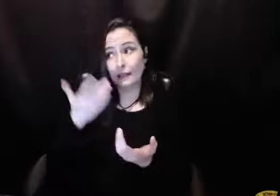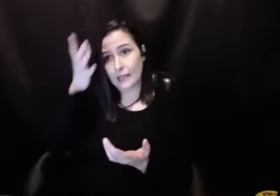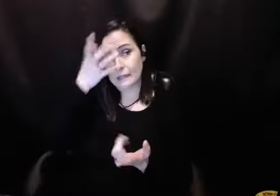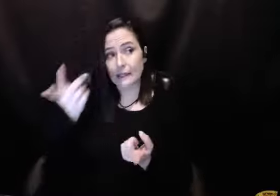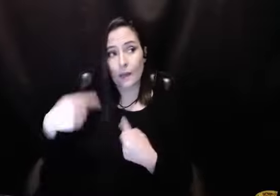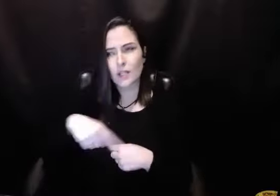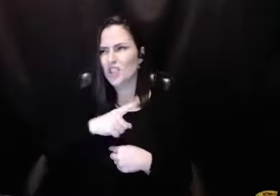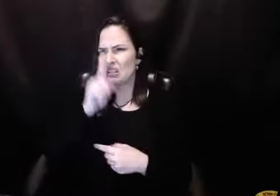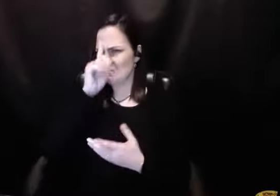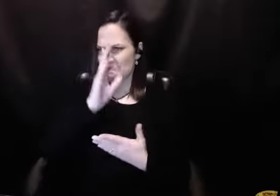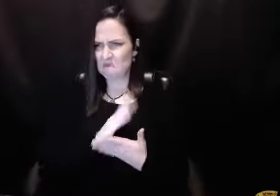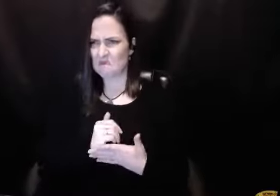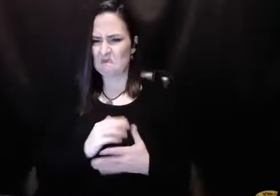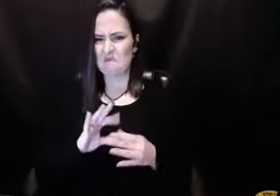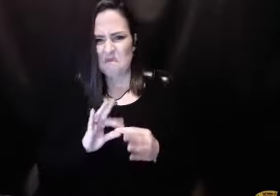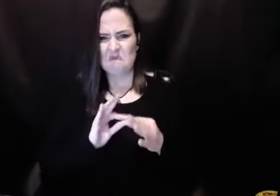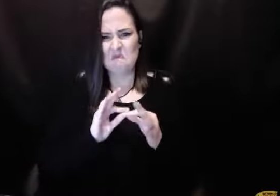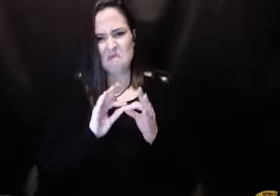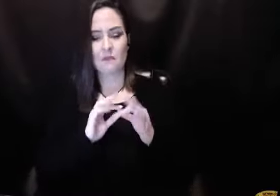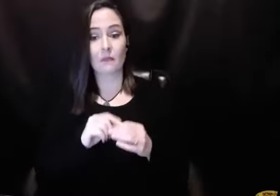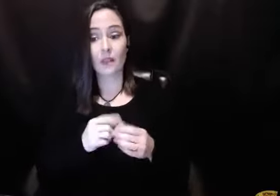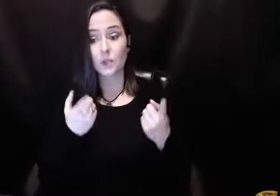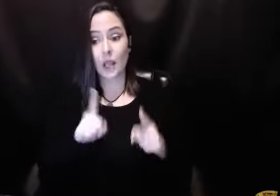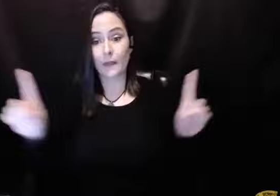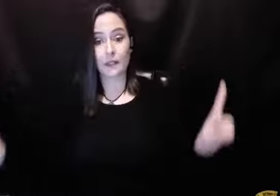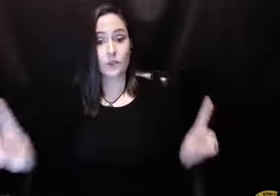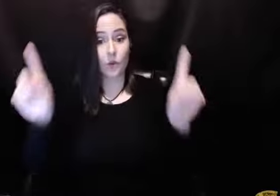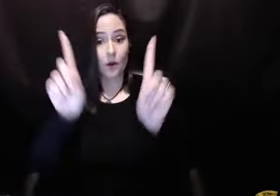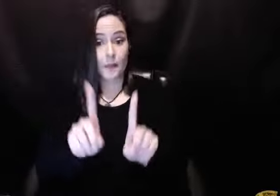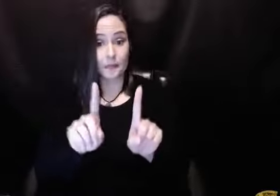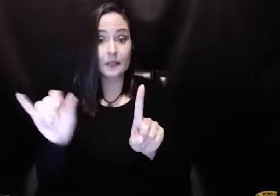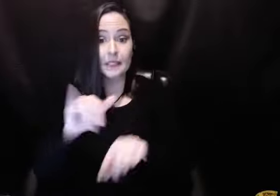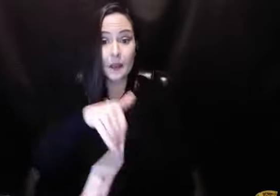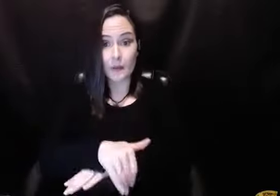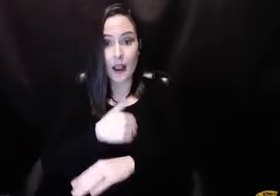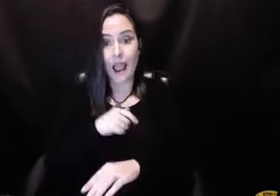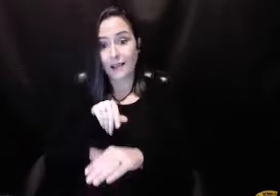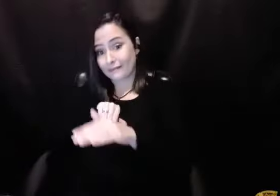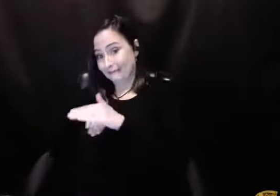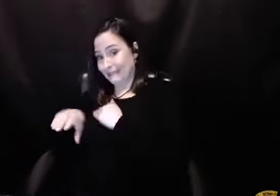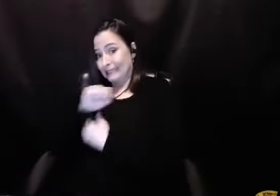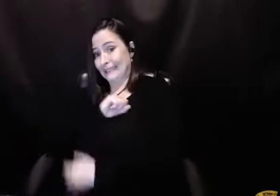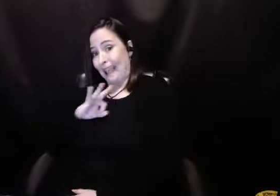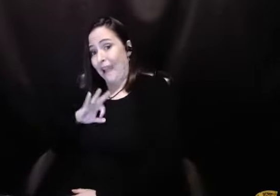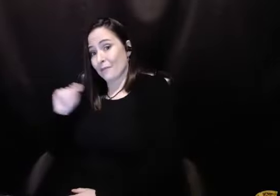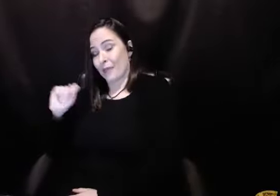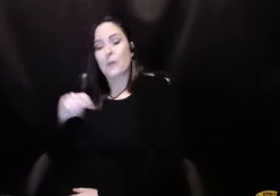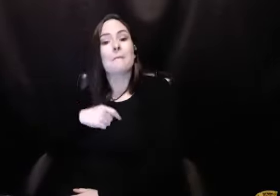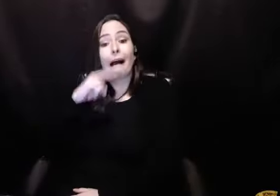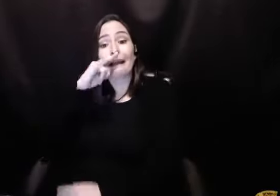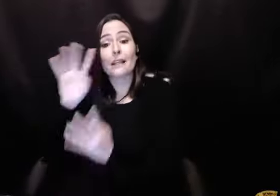going to tell you what night he's coming, she was freaking out. And literally, when they both showed up at the same one, I went into the bathroom